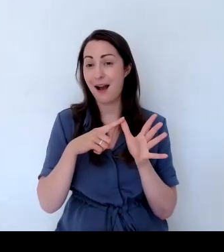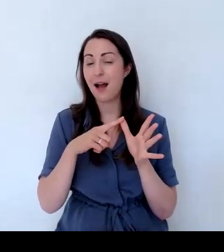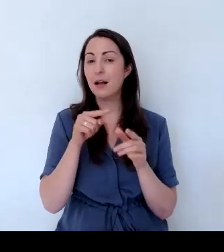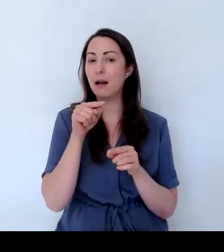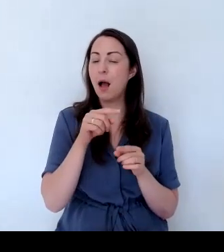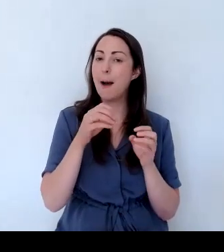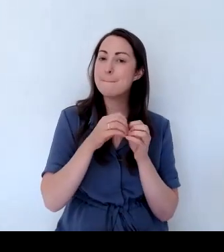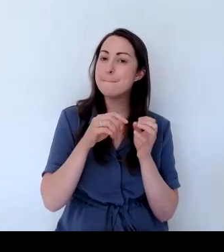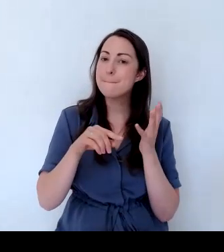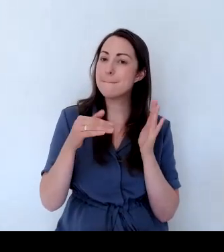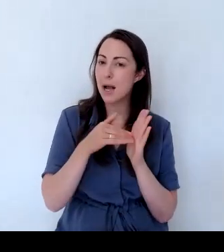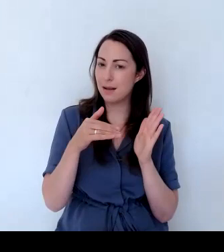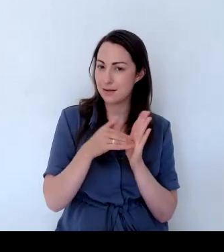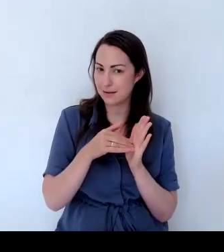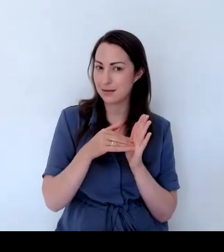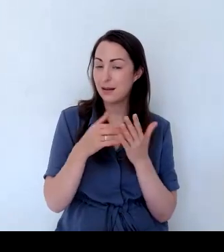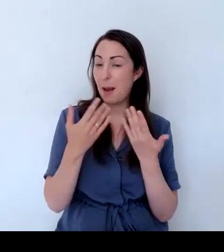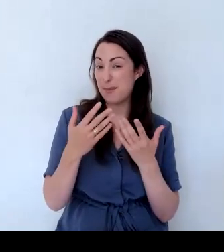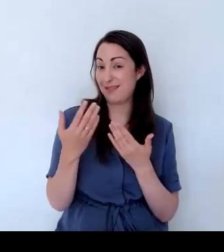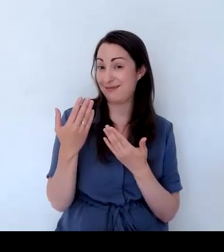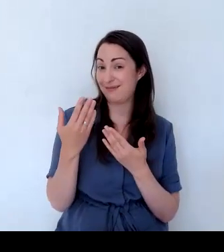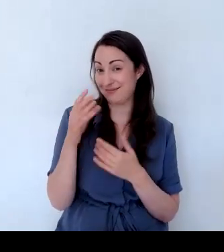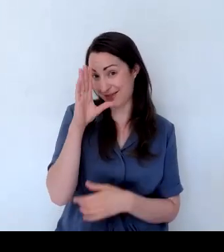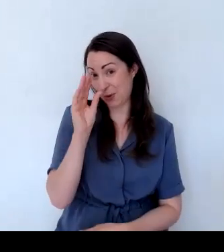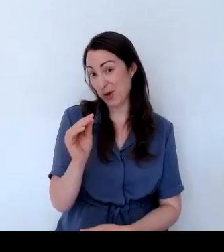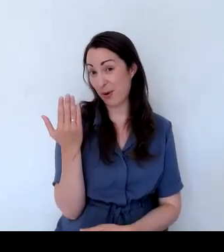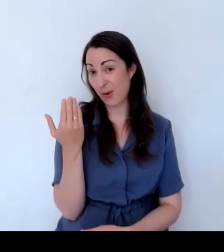This is just multipurpose compost.